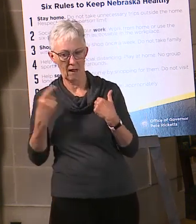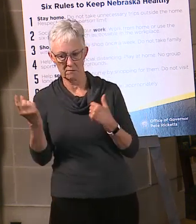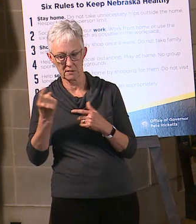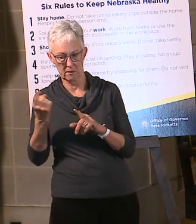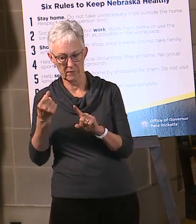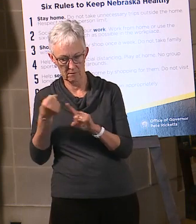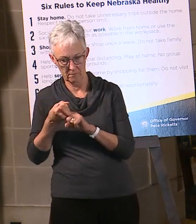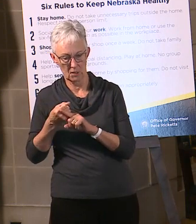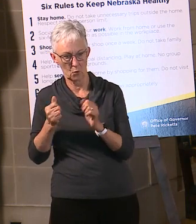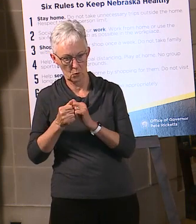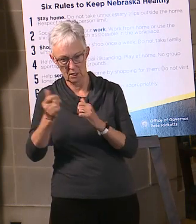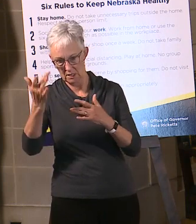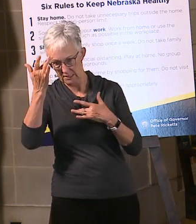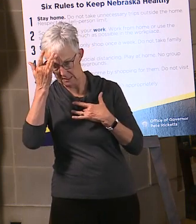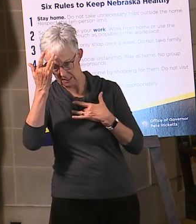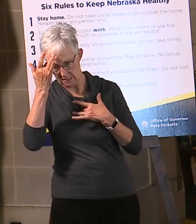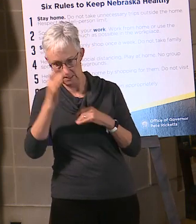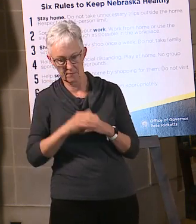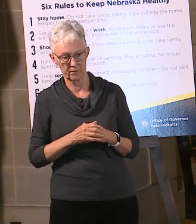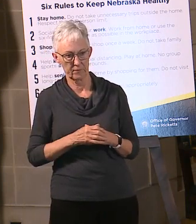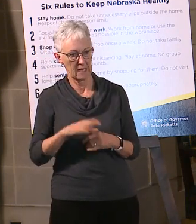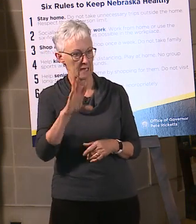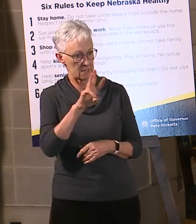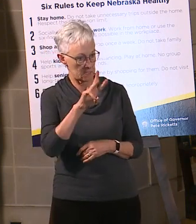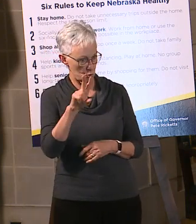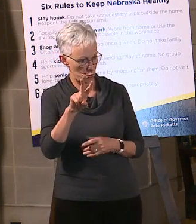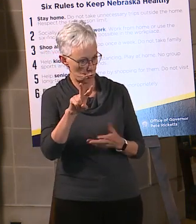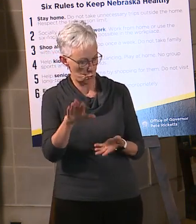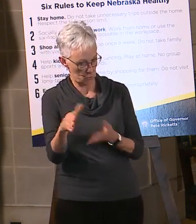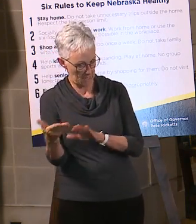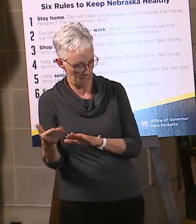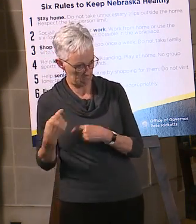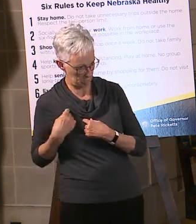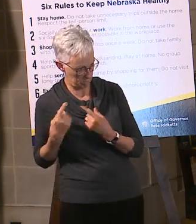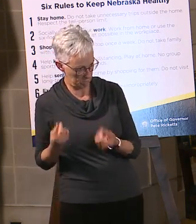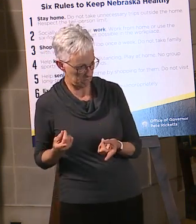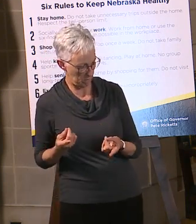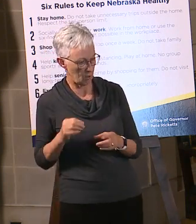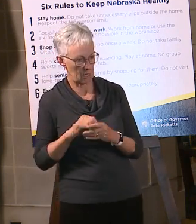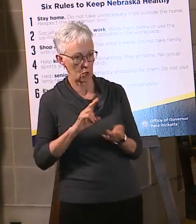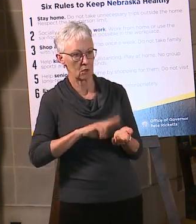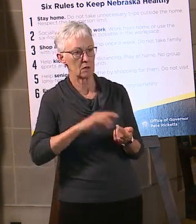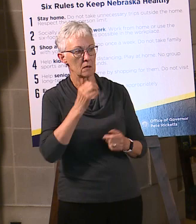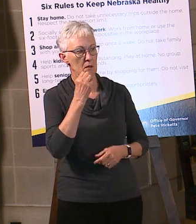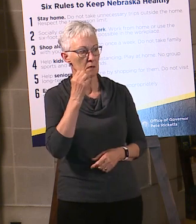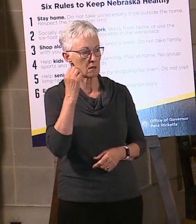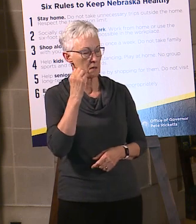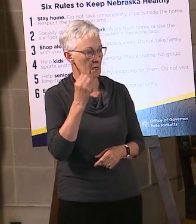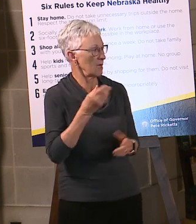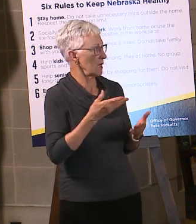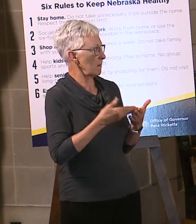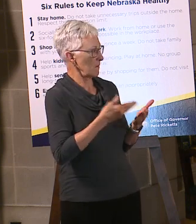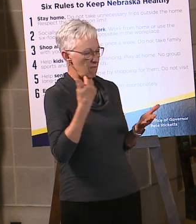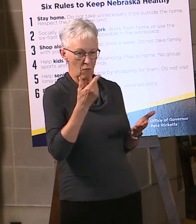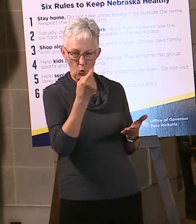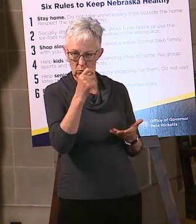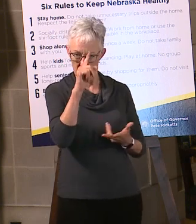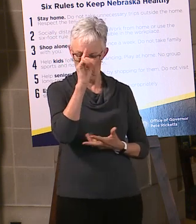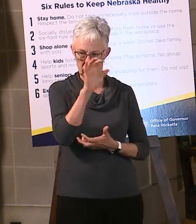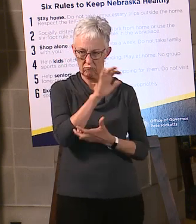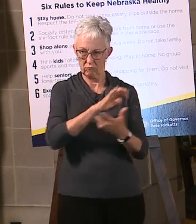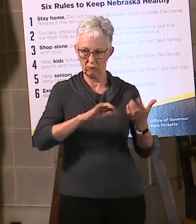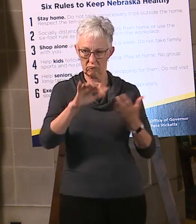62 deaths. That did not change from yesterday. Again, part of some of confusion is when I gave out a number that was people who had been